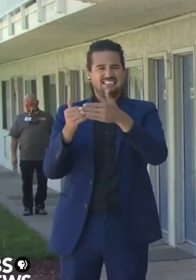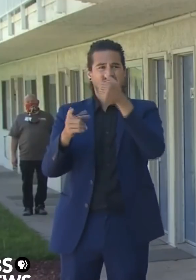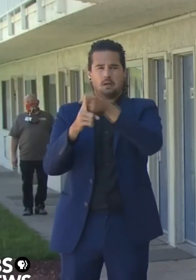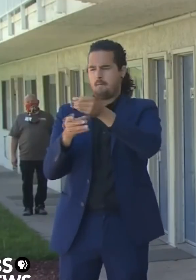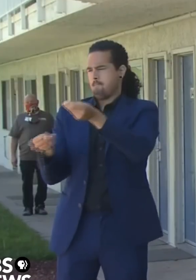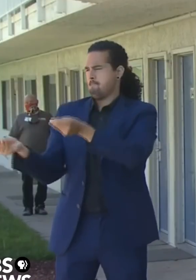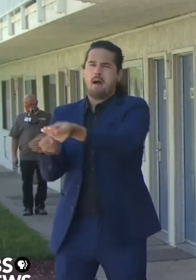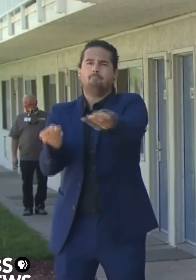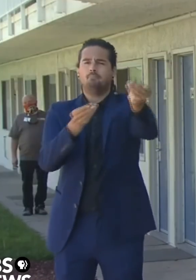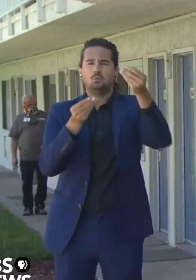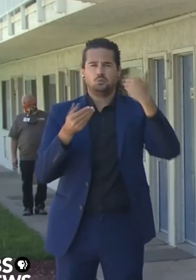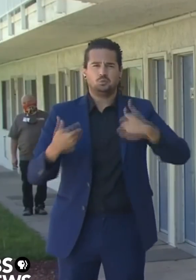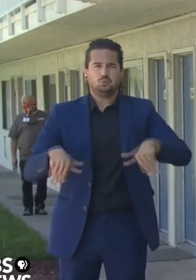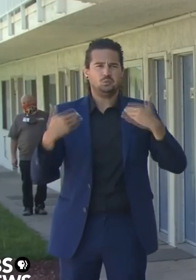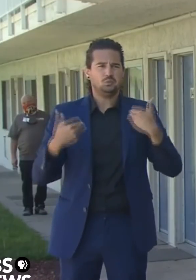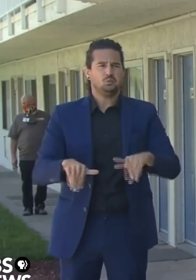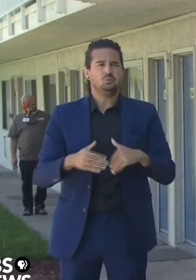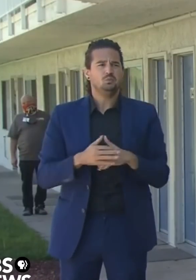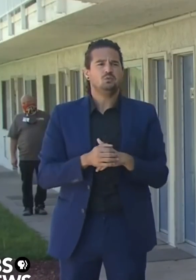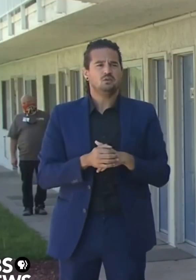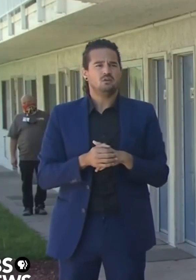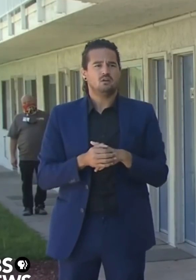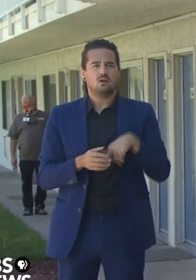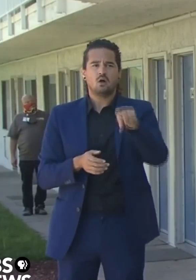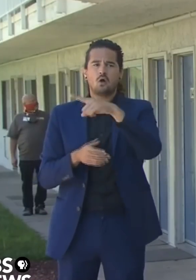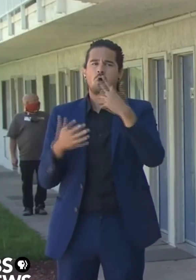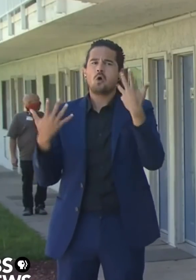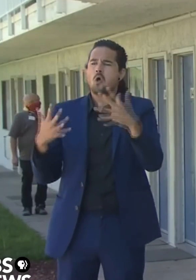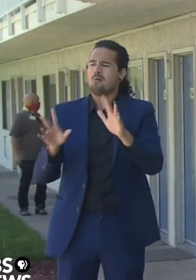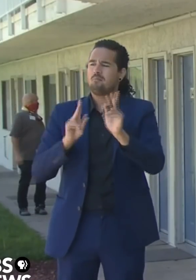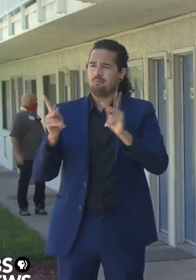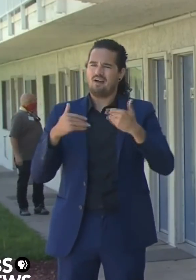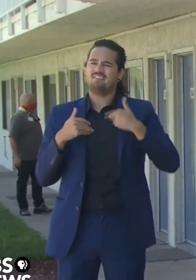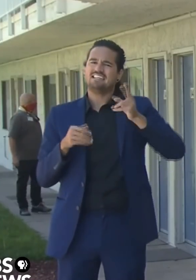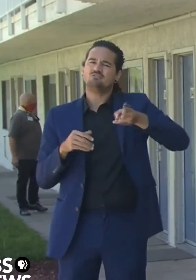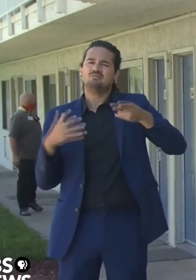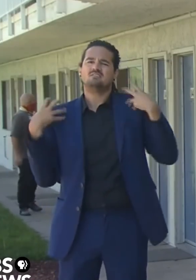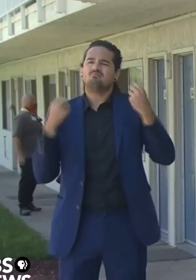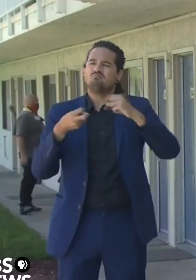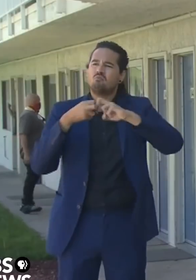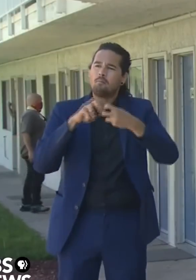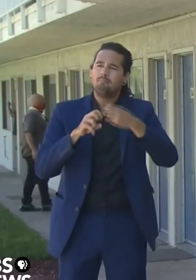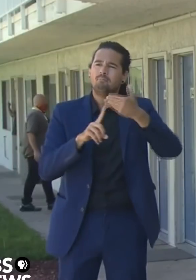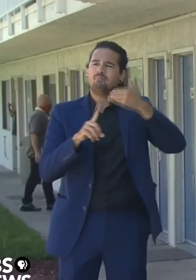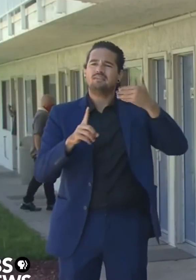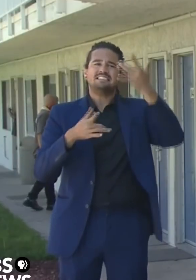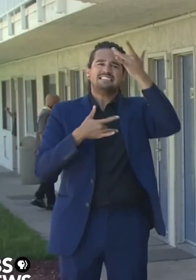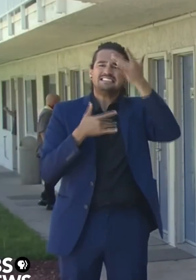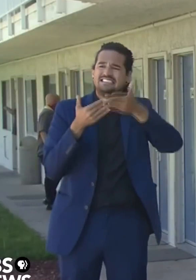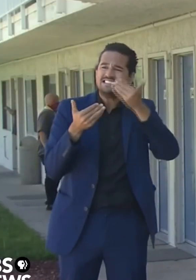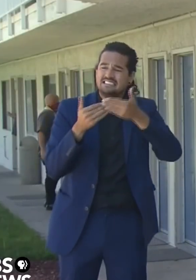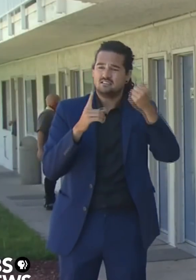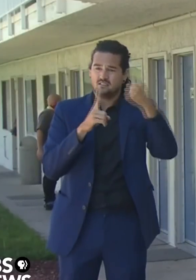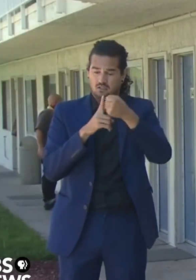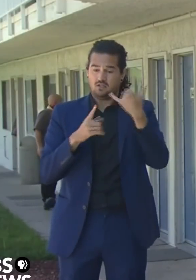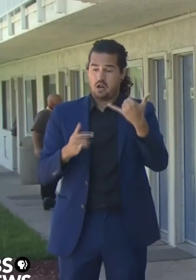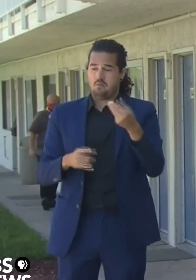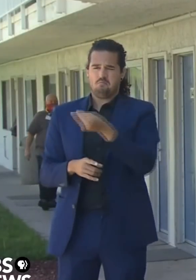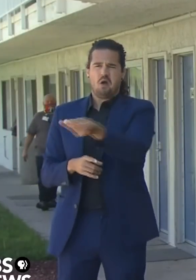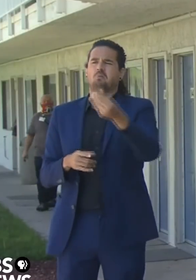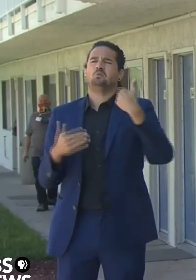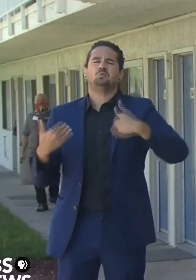underlying health conditions, self evidently presented itself as an opportunity, but also as a challenge for this state.